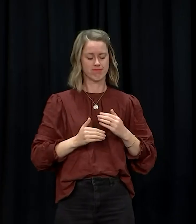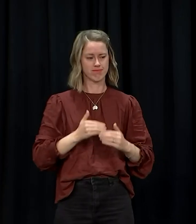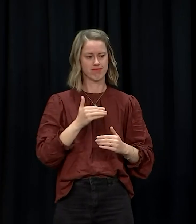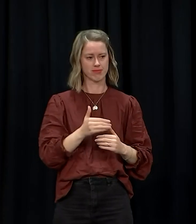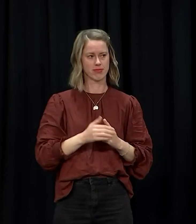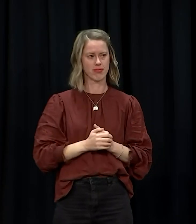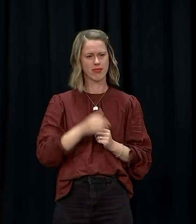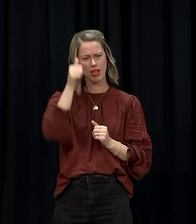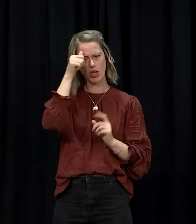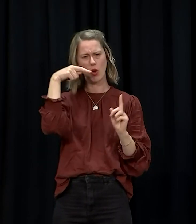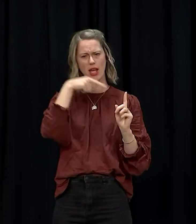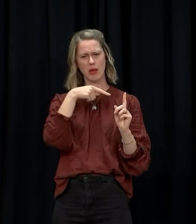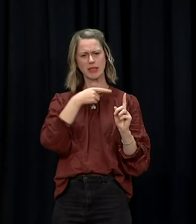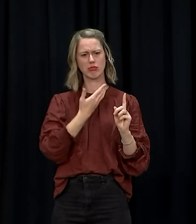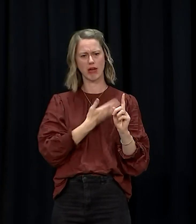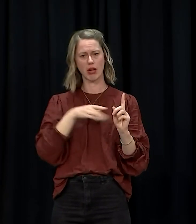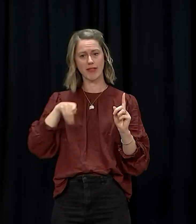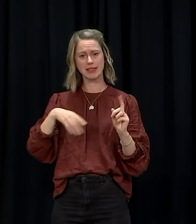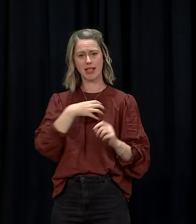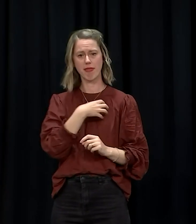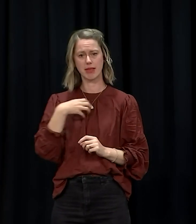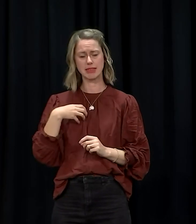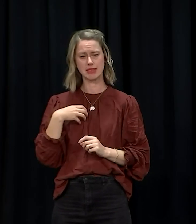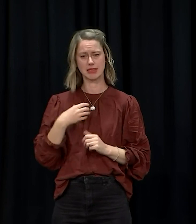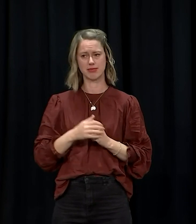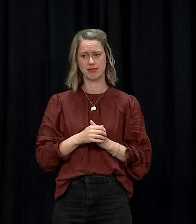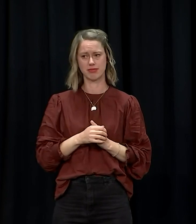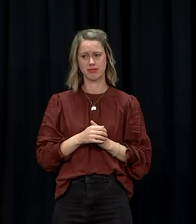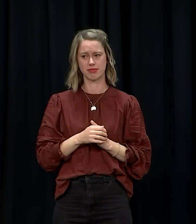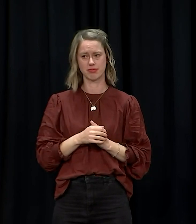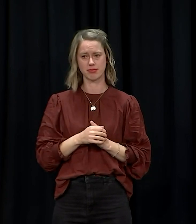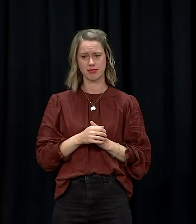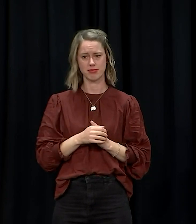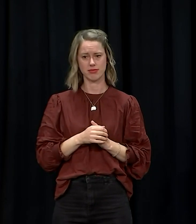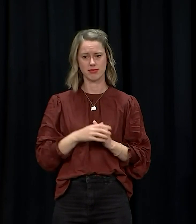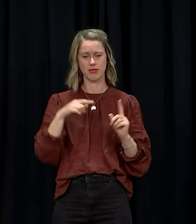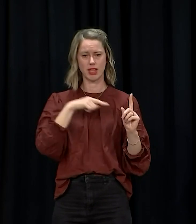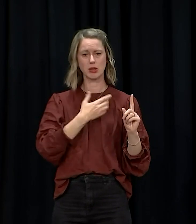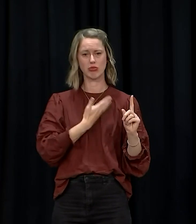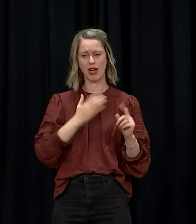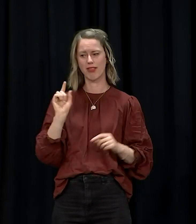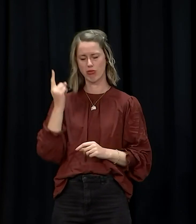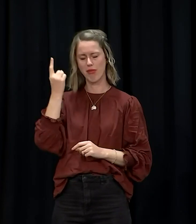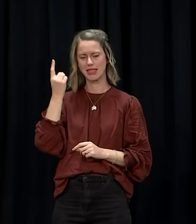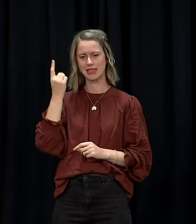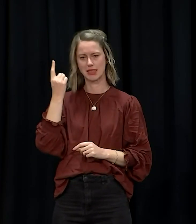I know that Michael was very proud of this government. He was especially proud of the Prime Minister.